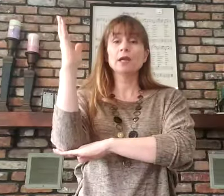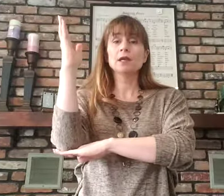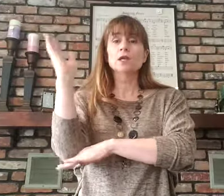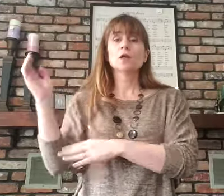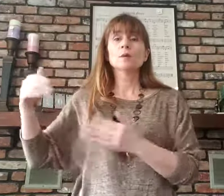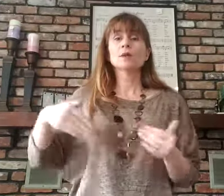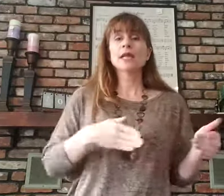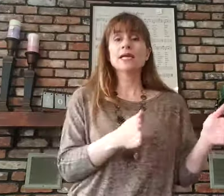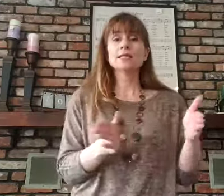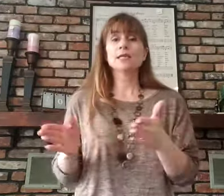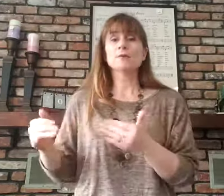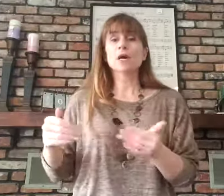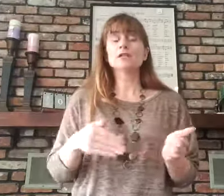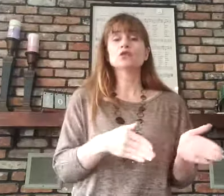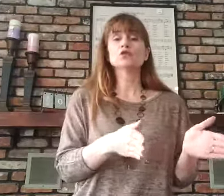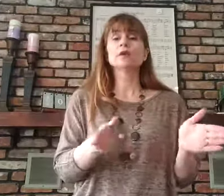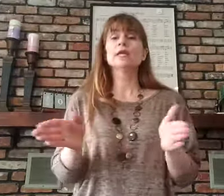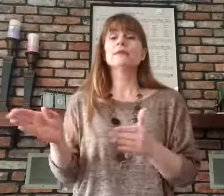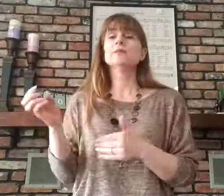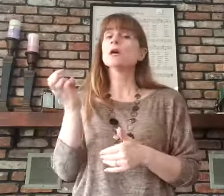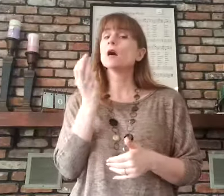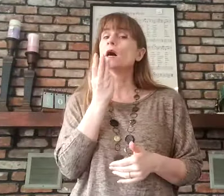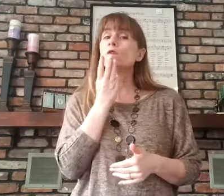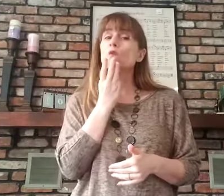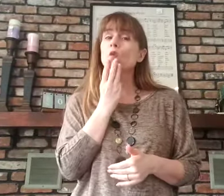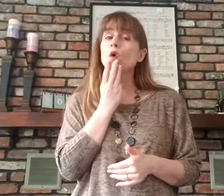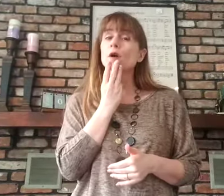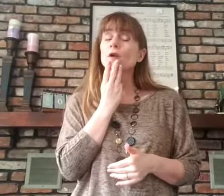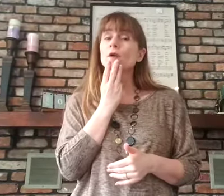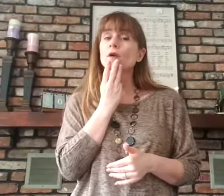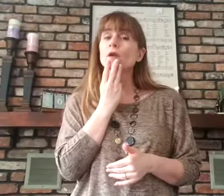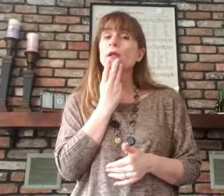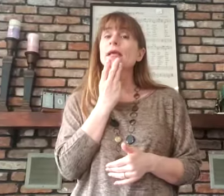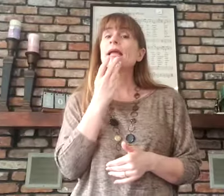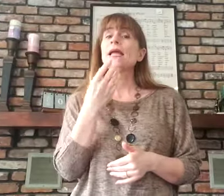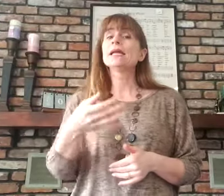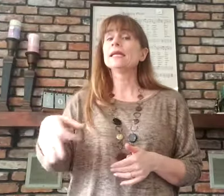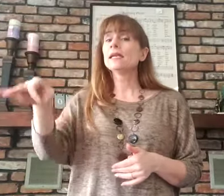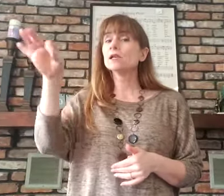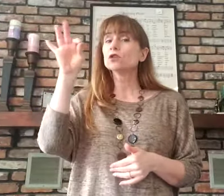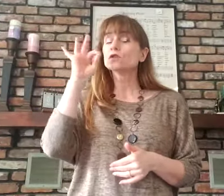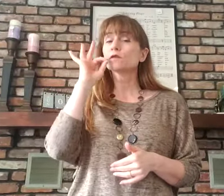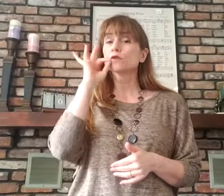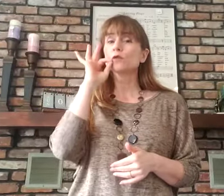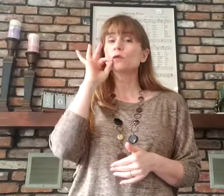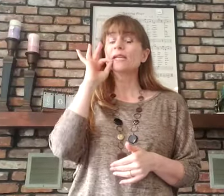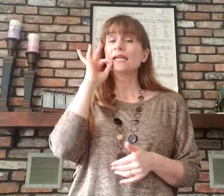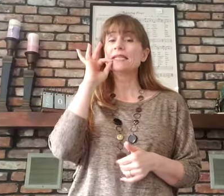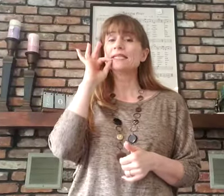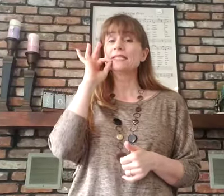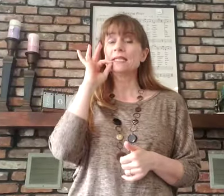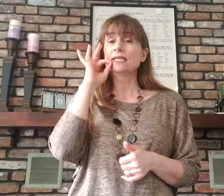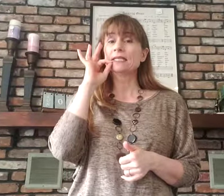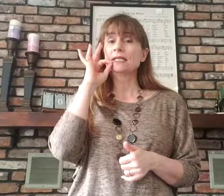planted by streams of water. It yields fruit in season.